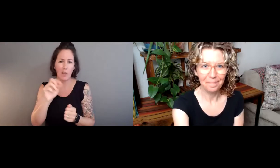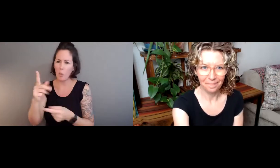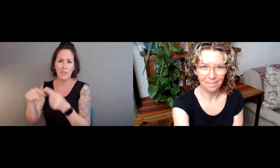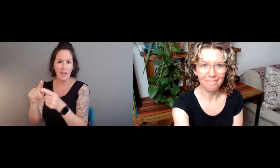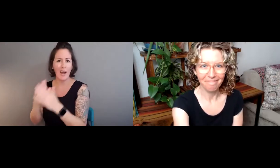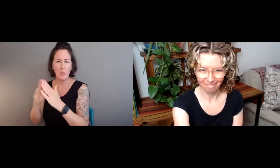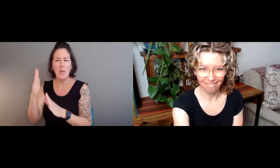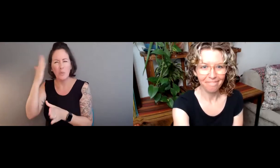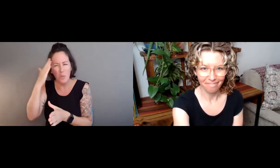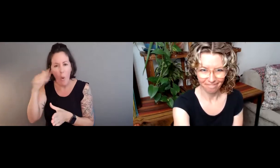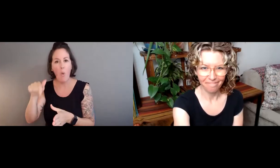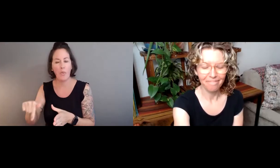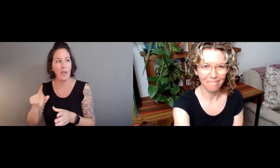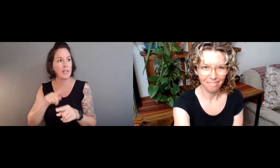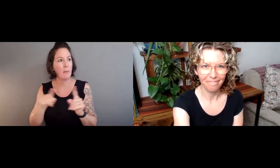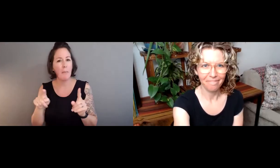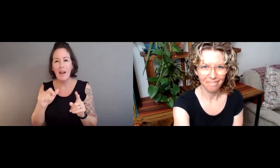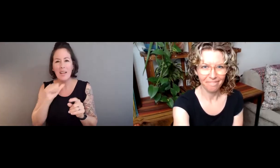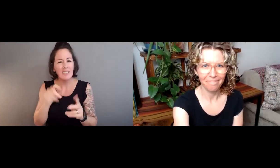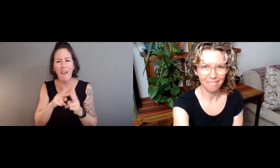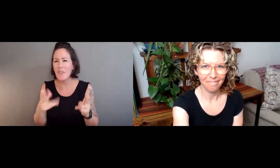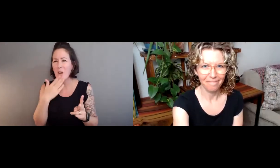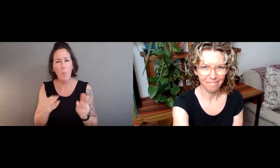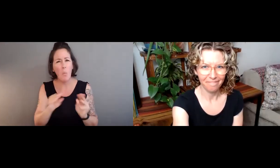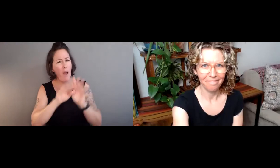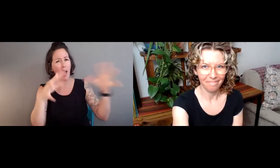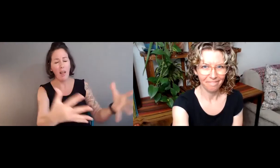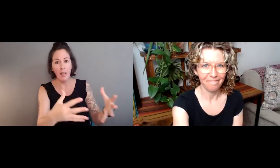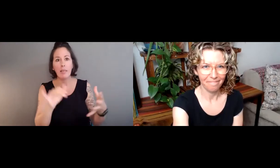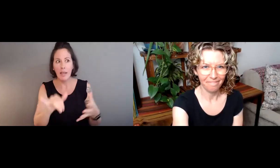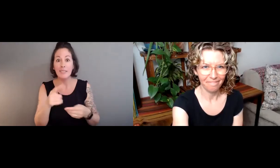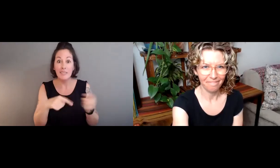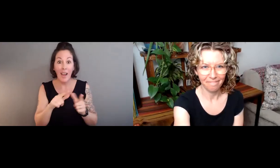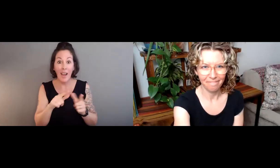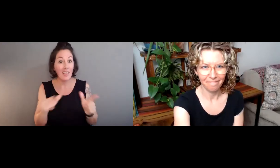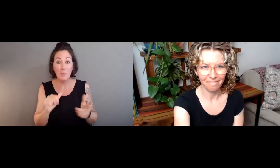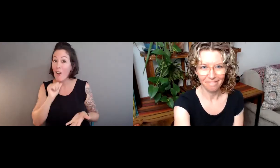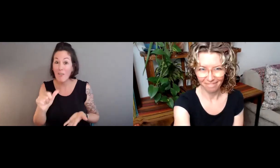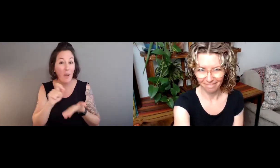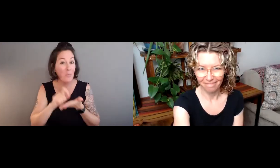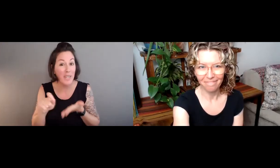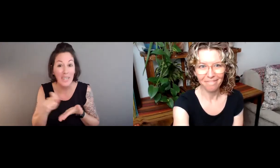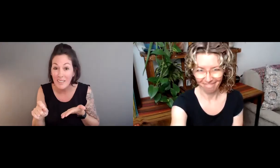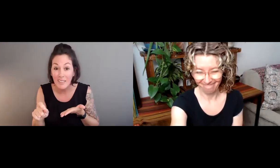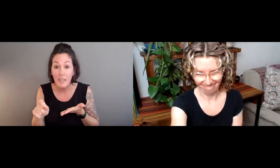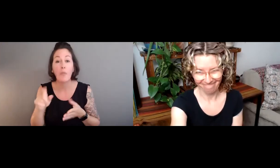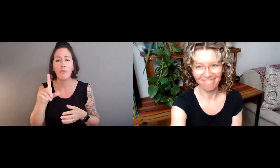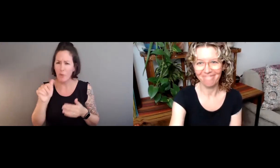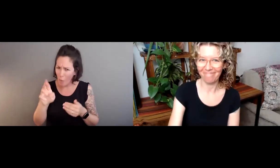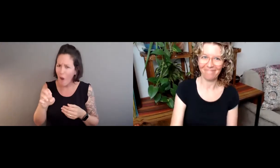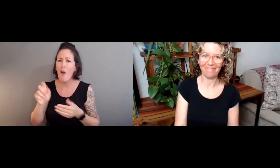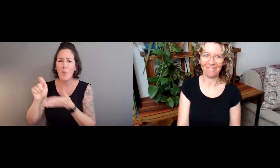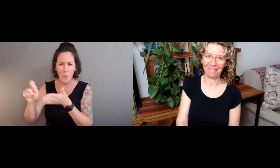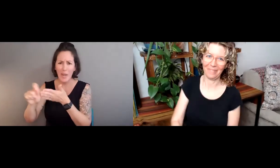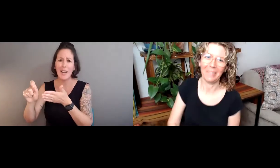And people who work with or live in ASL and signing communities know